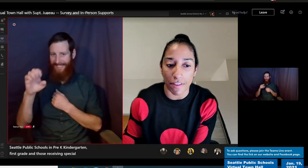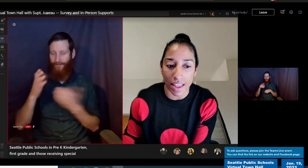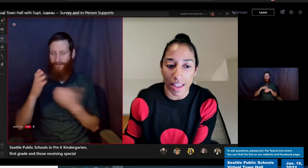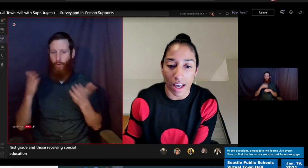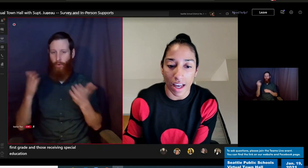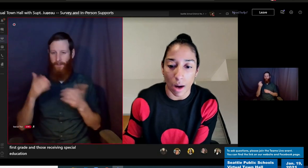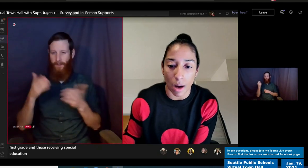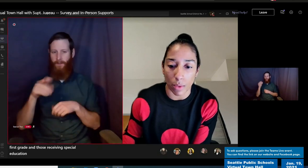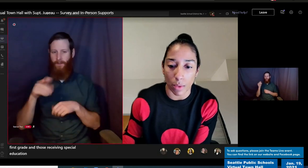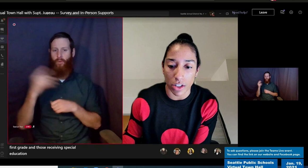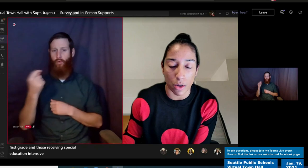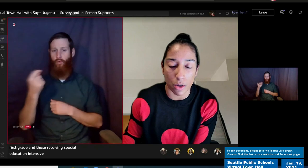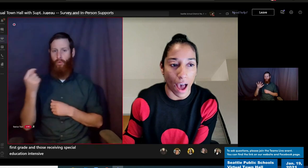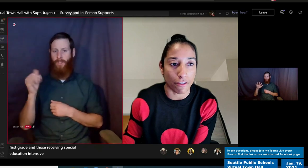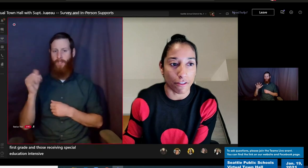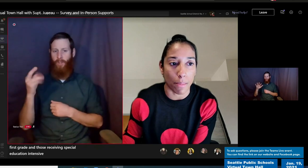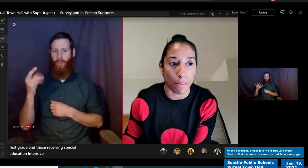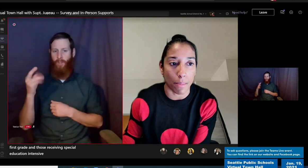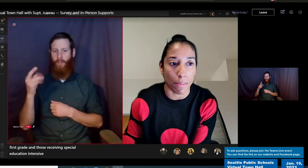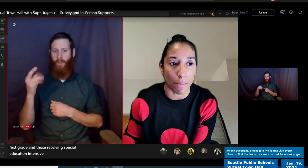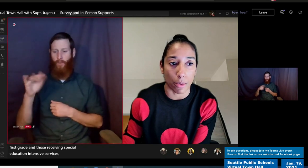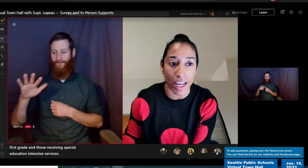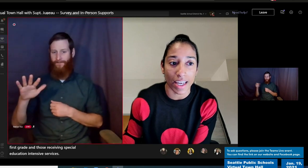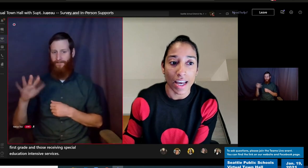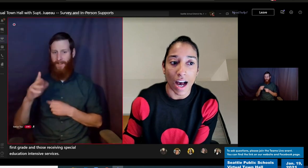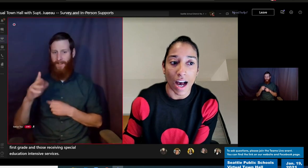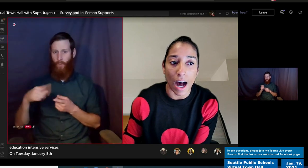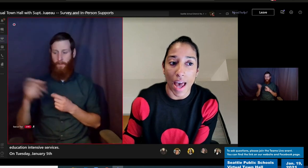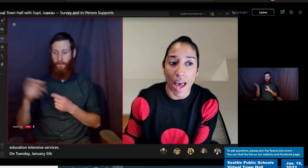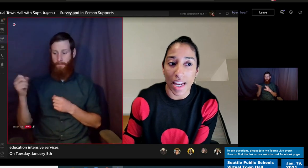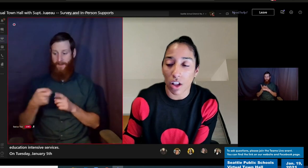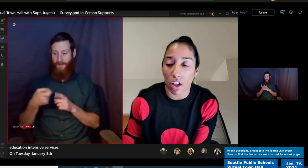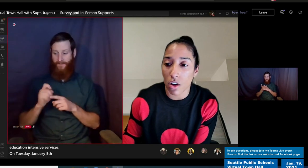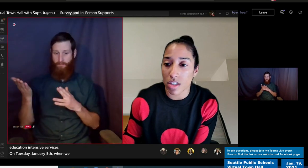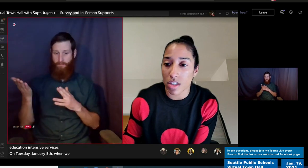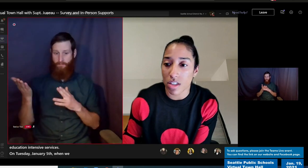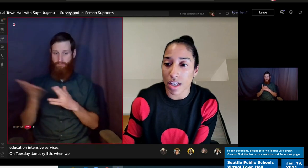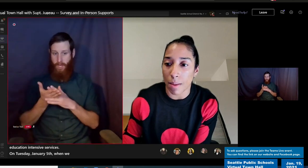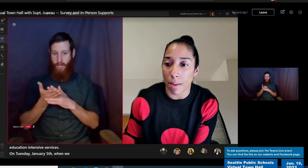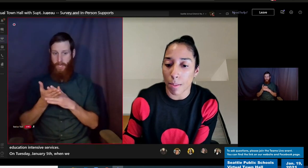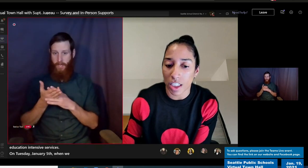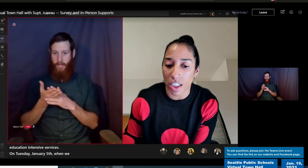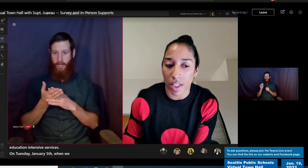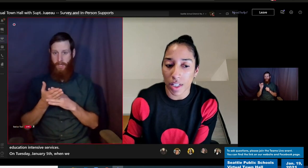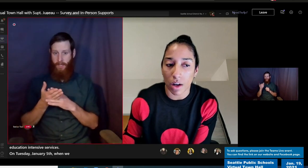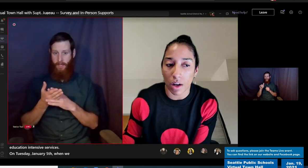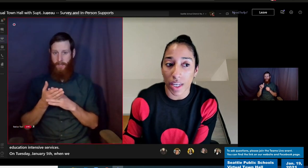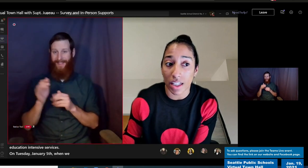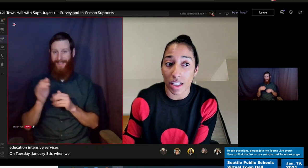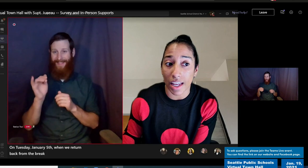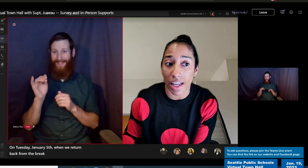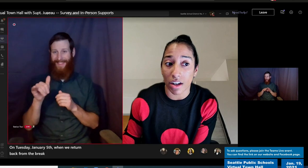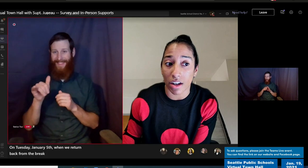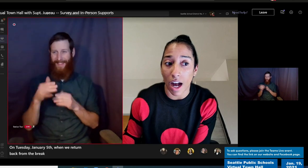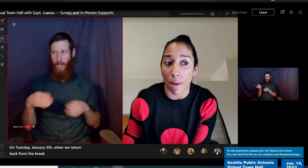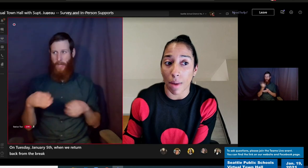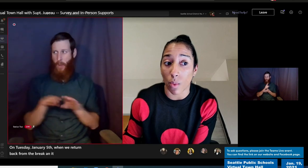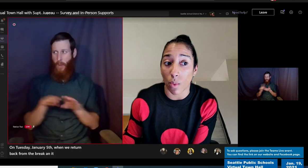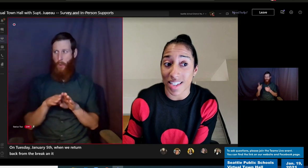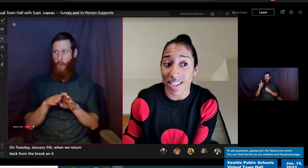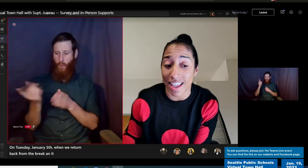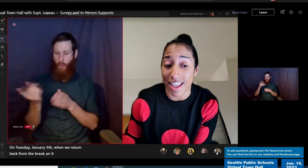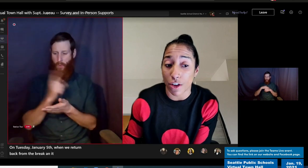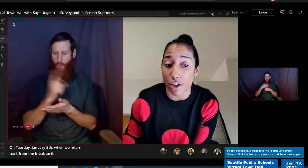5th, when we returned back from the break. And it closed approximately a week later on